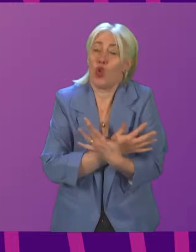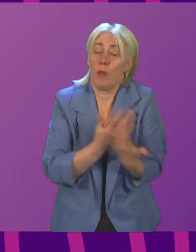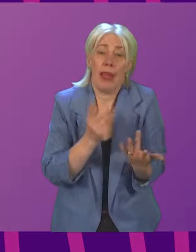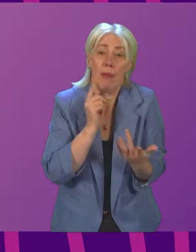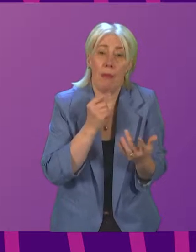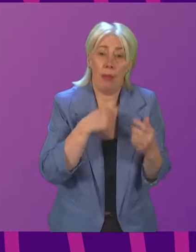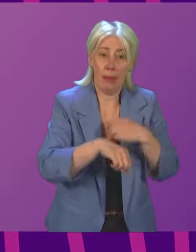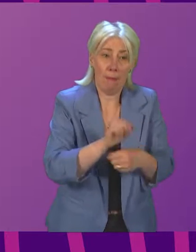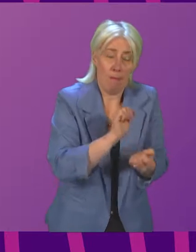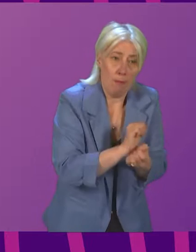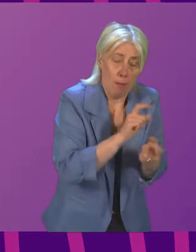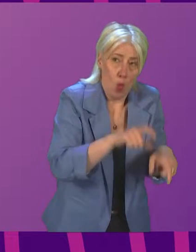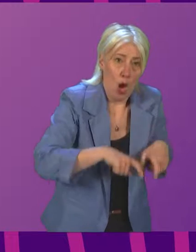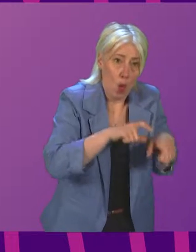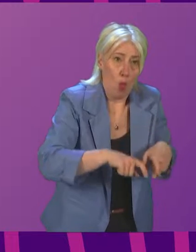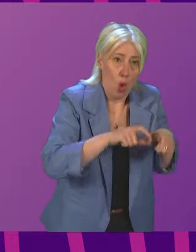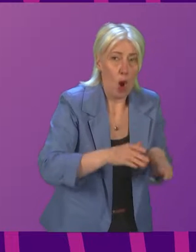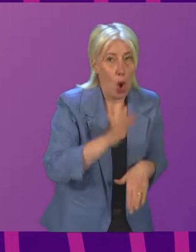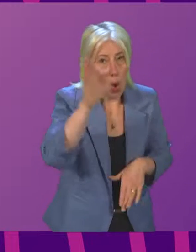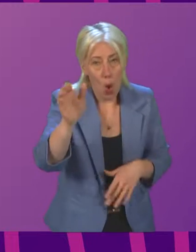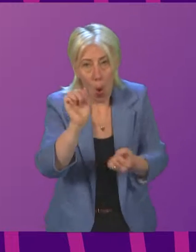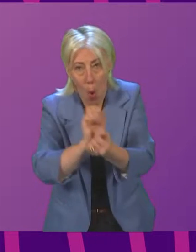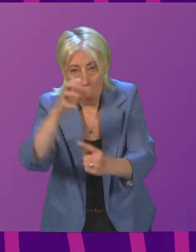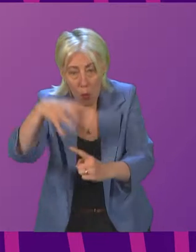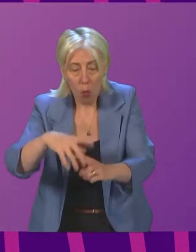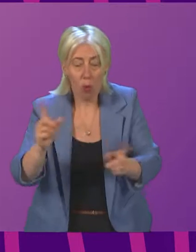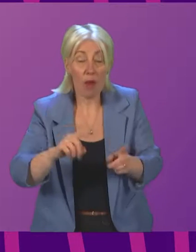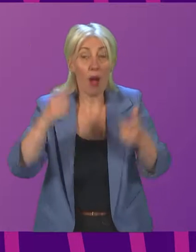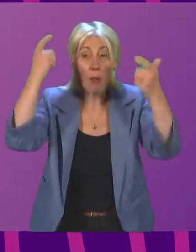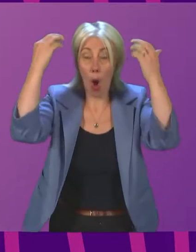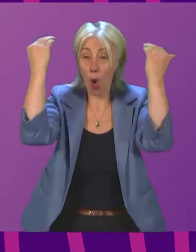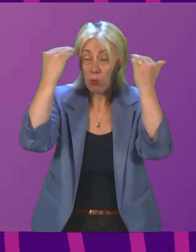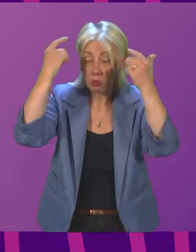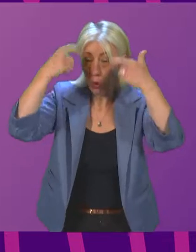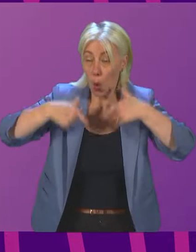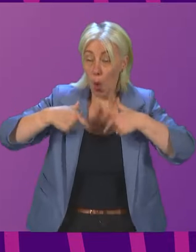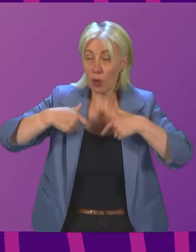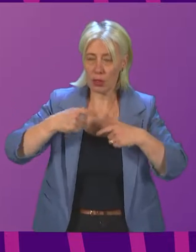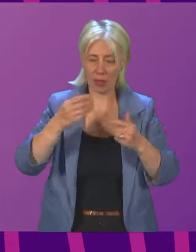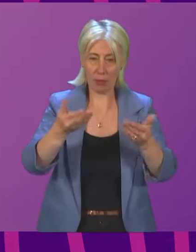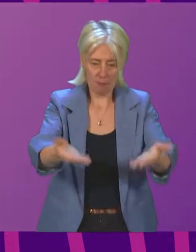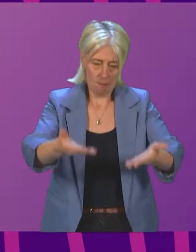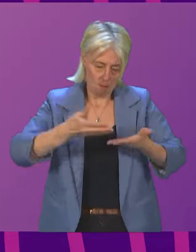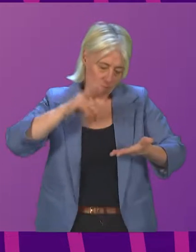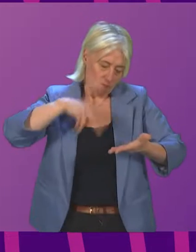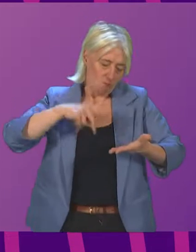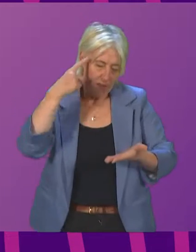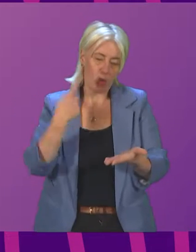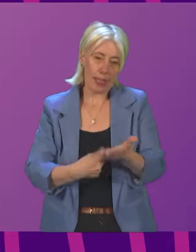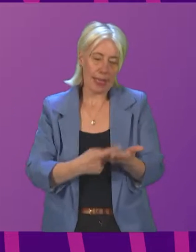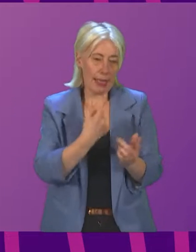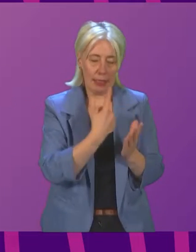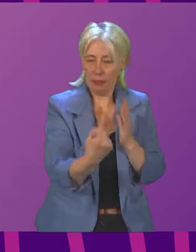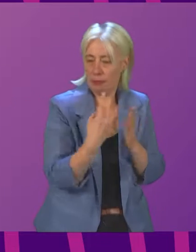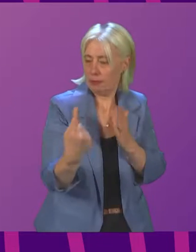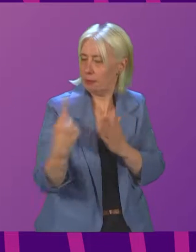I think that is shared across all the parties. It is right, as I have said, that courts make such decisions based on the individual cases before them, but this consultation looks